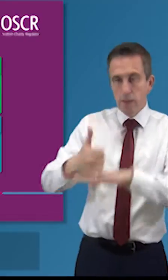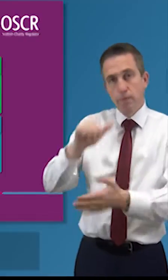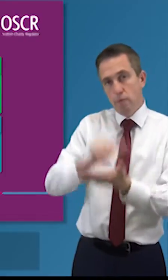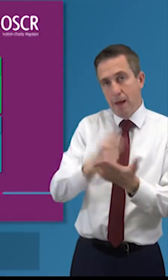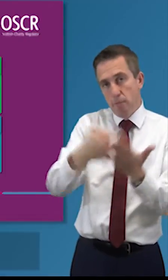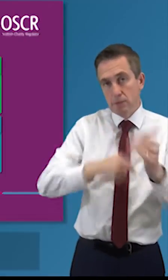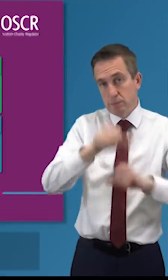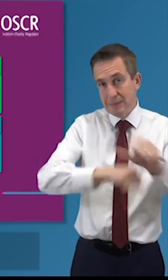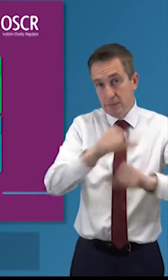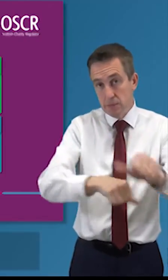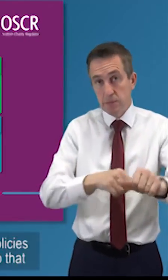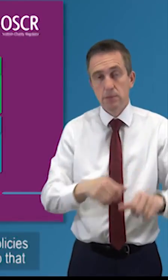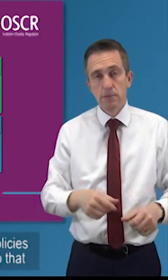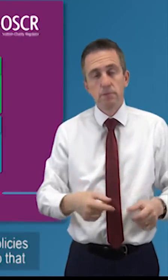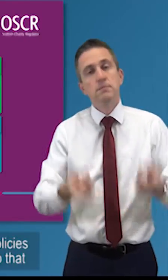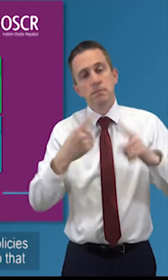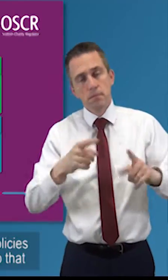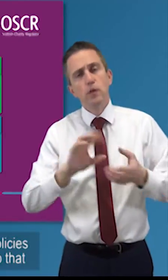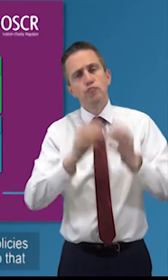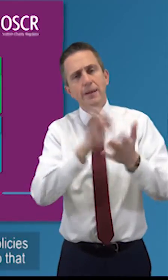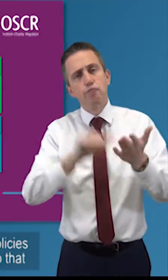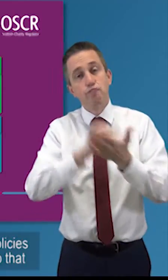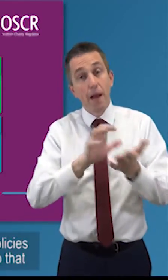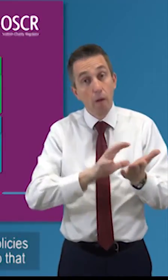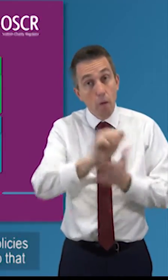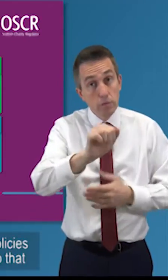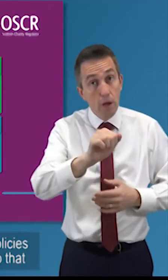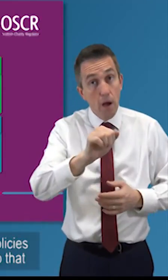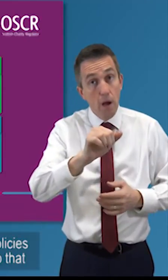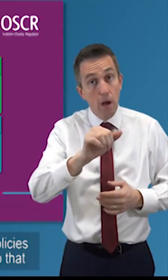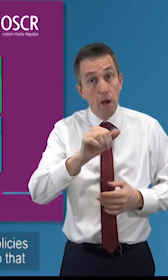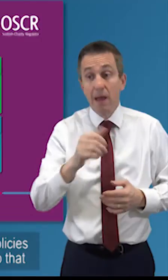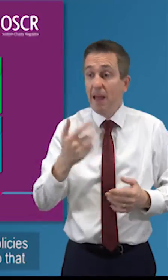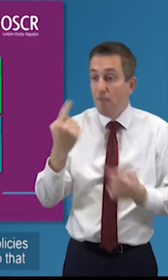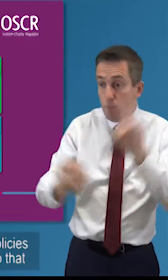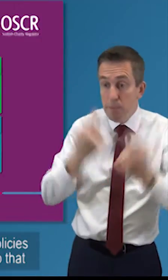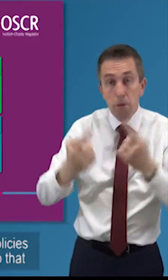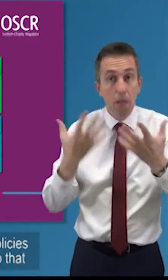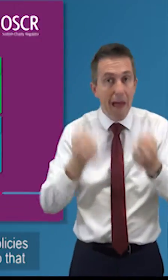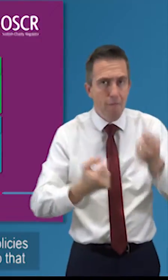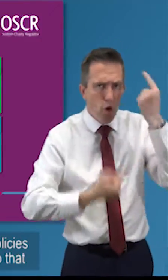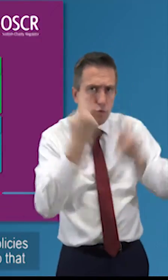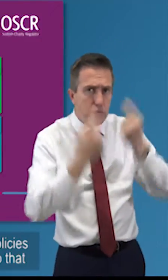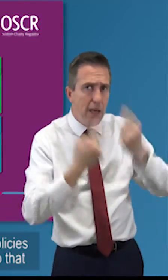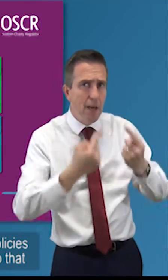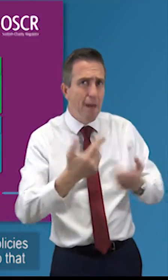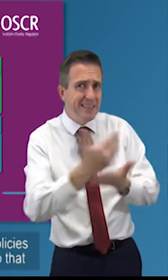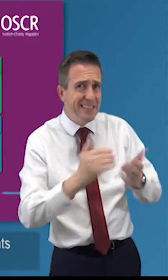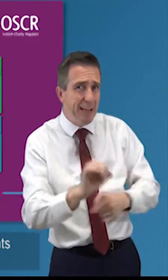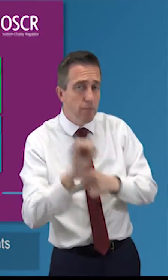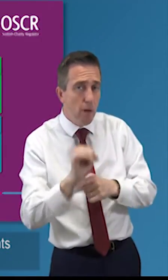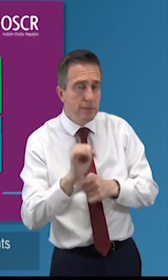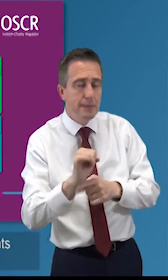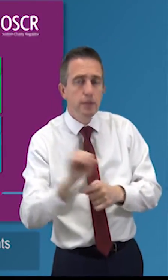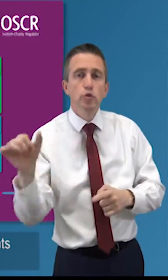embed safeguarding culture have clear policies around raising concerns and that comes back that